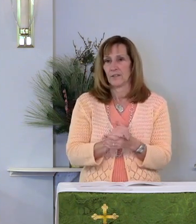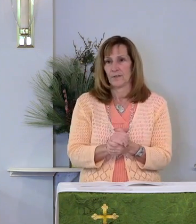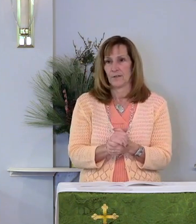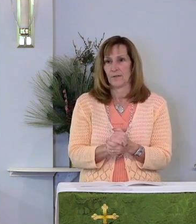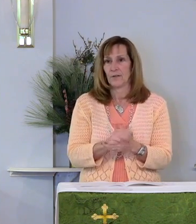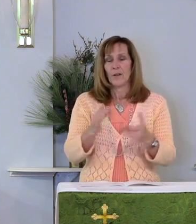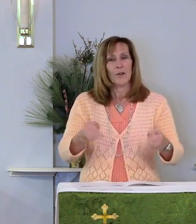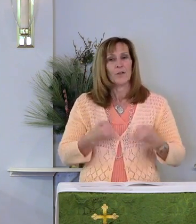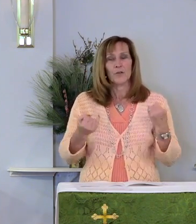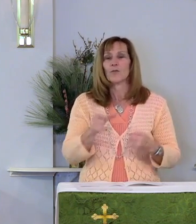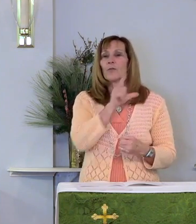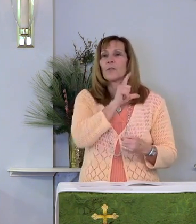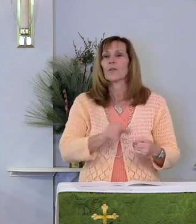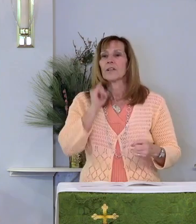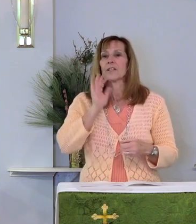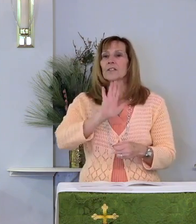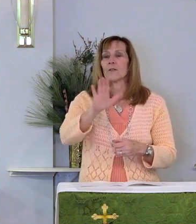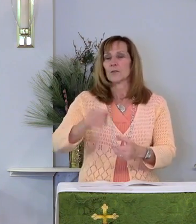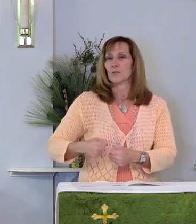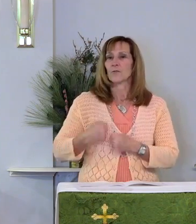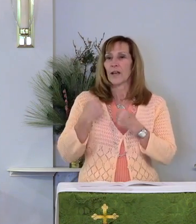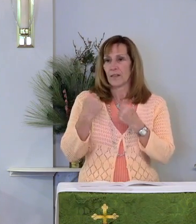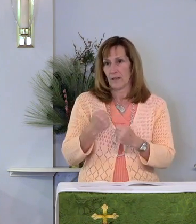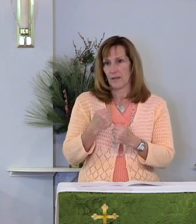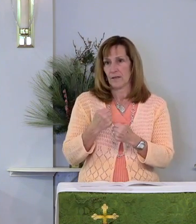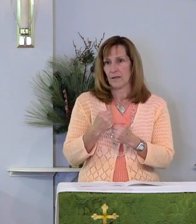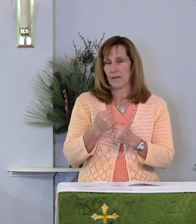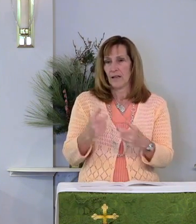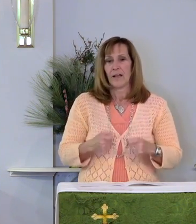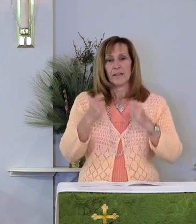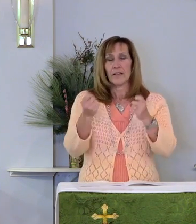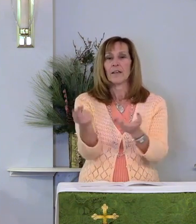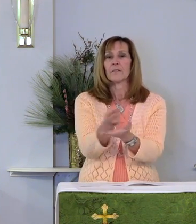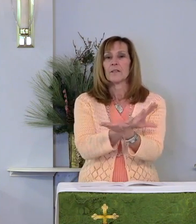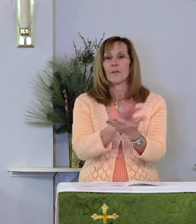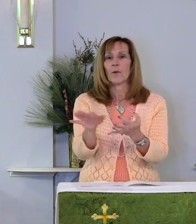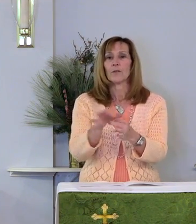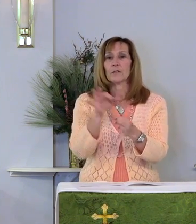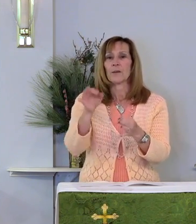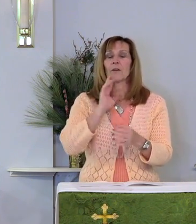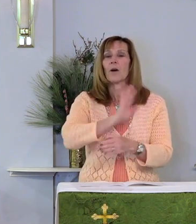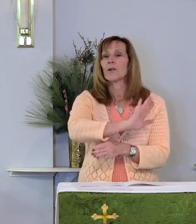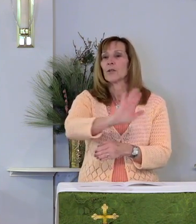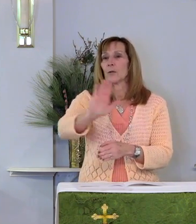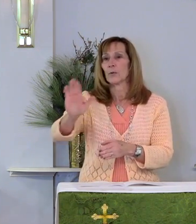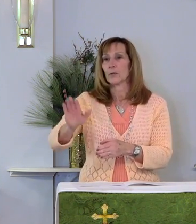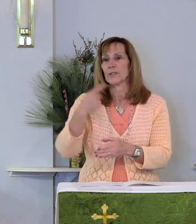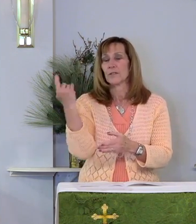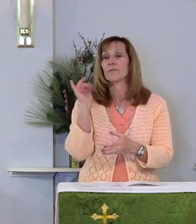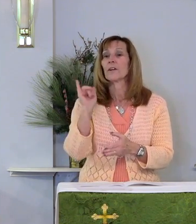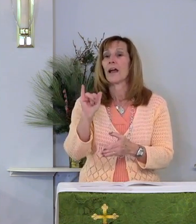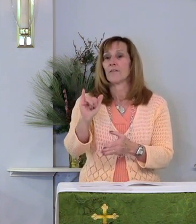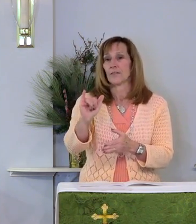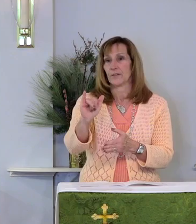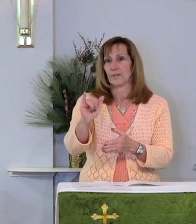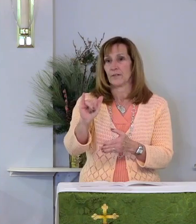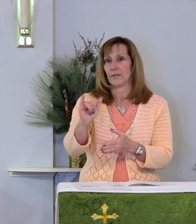The joy of the Lord is your strength and the gifts of the Holy Spirit are yours forever.